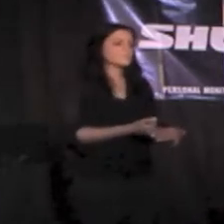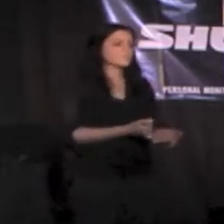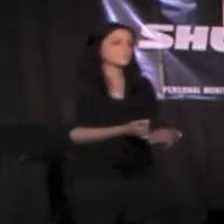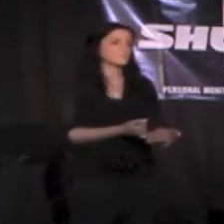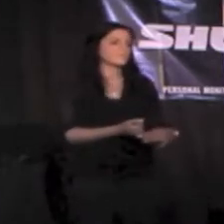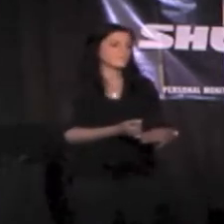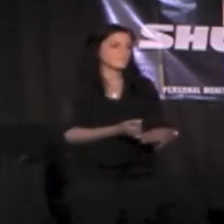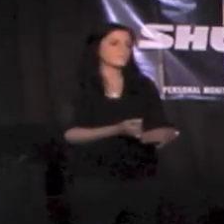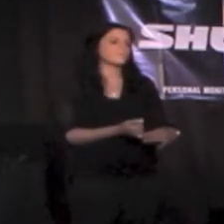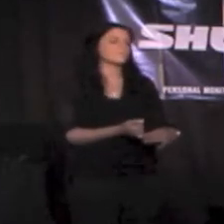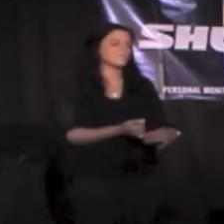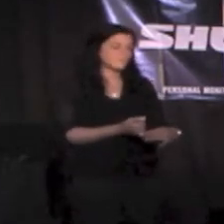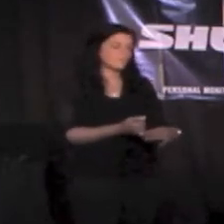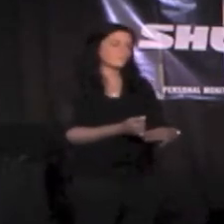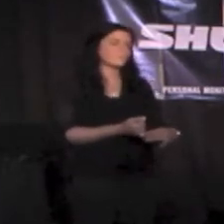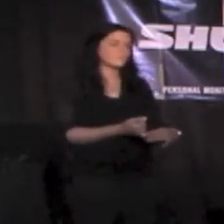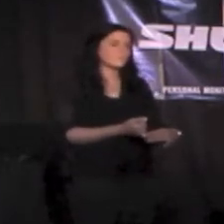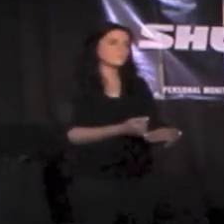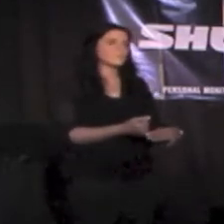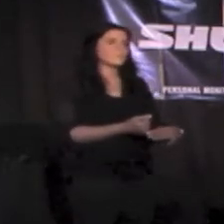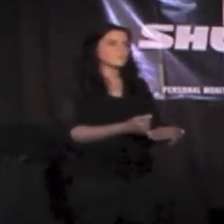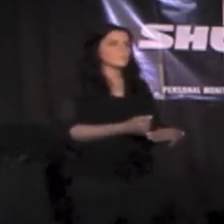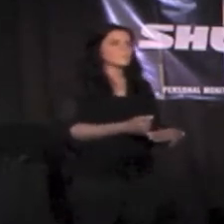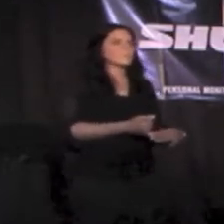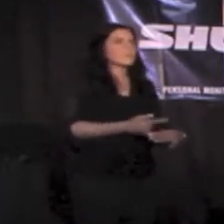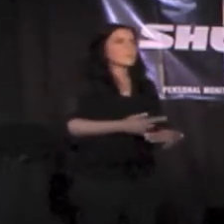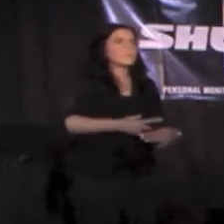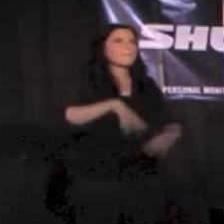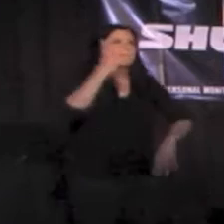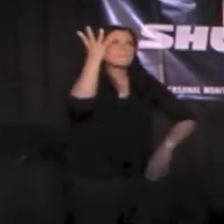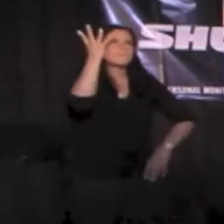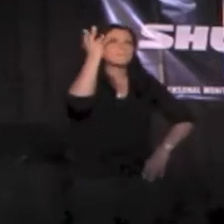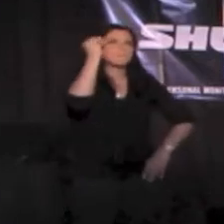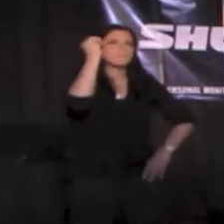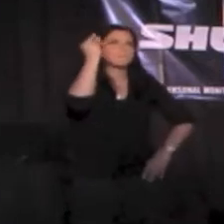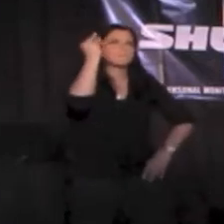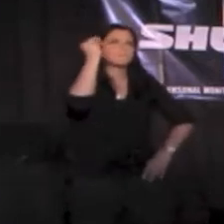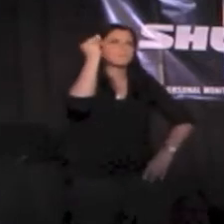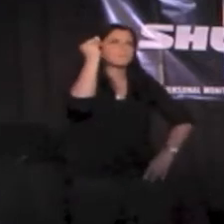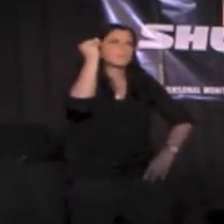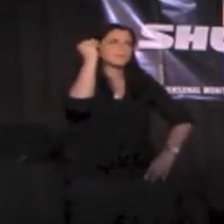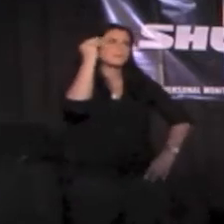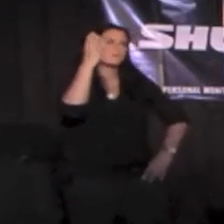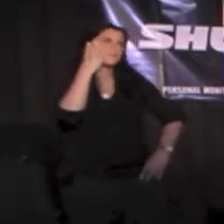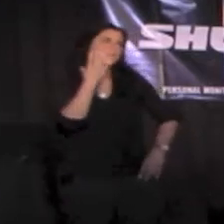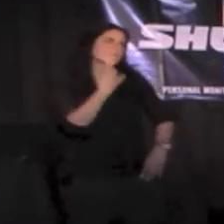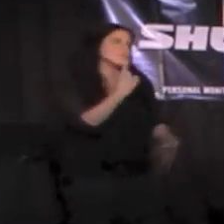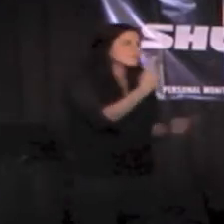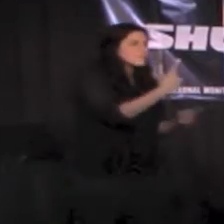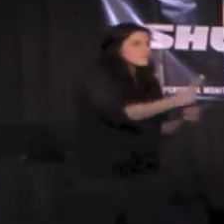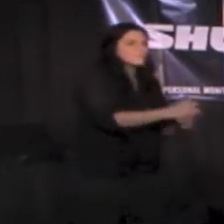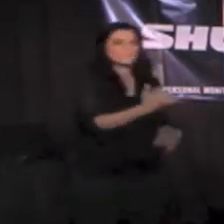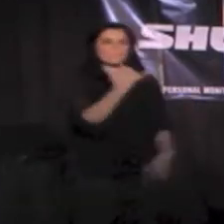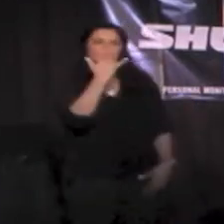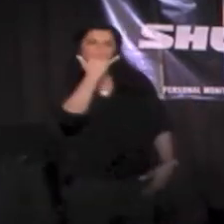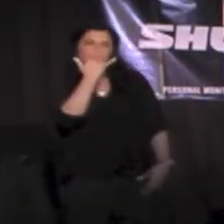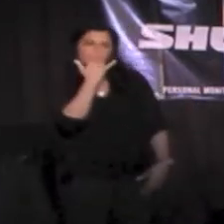I've had enough of thinking I was wrong Ain't gonna blame myself